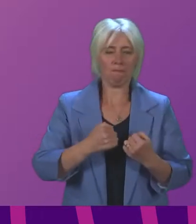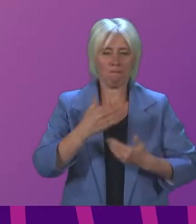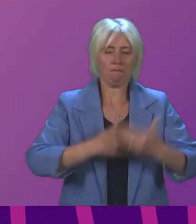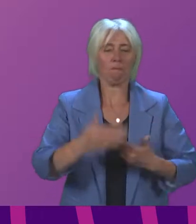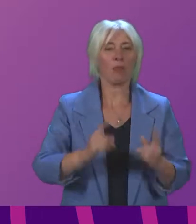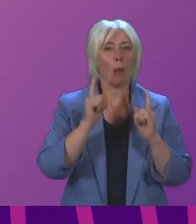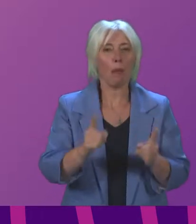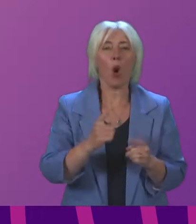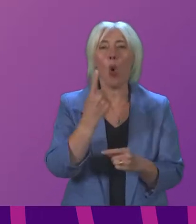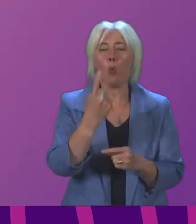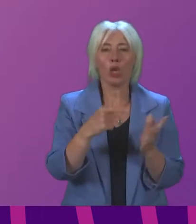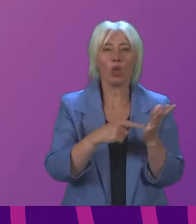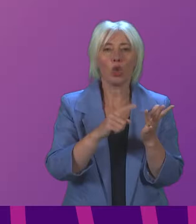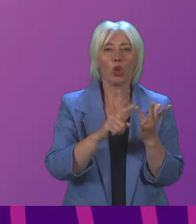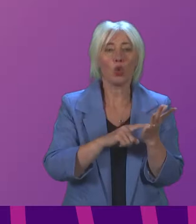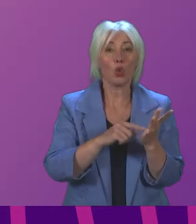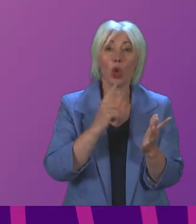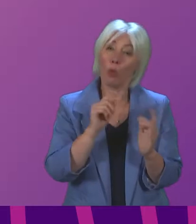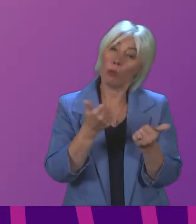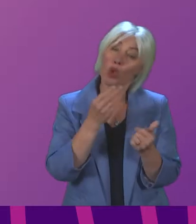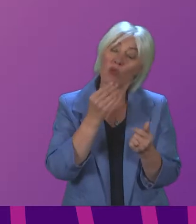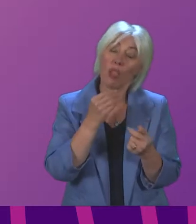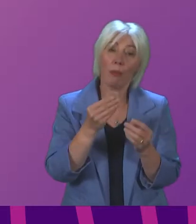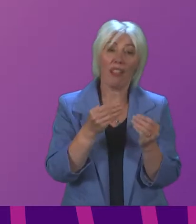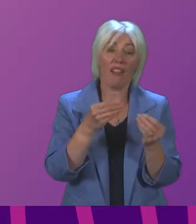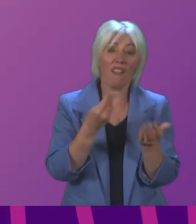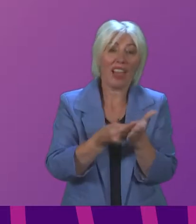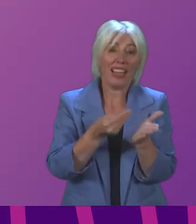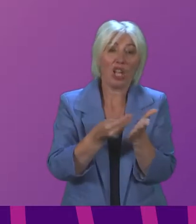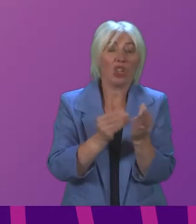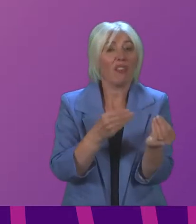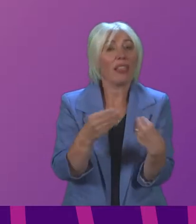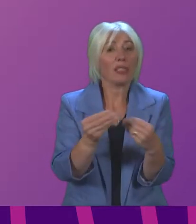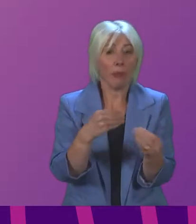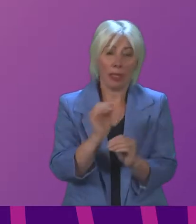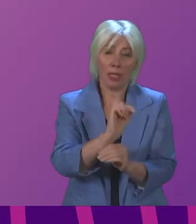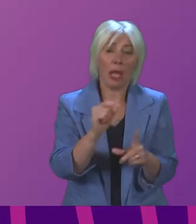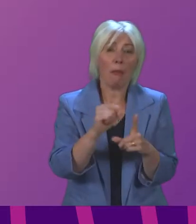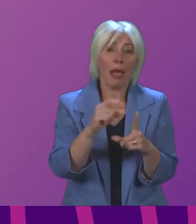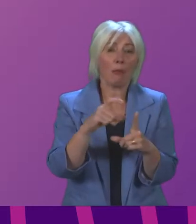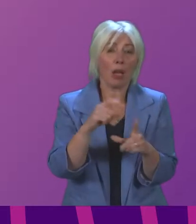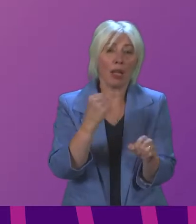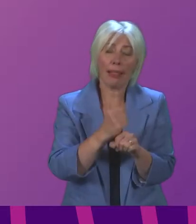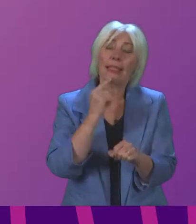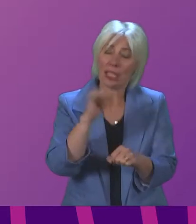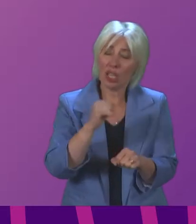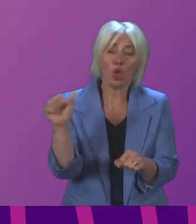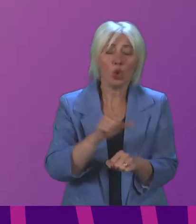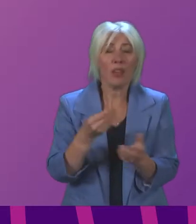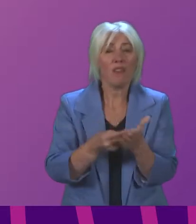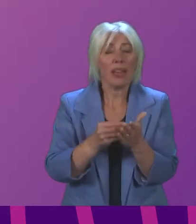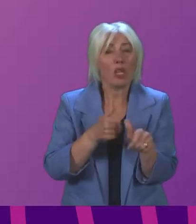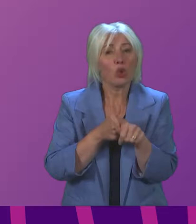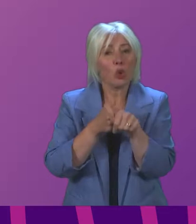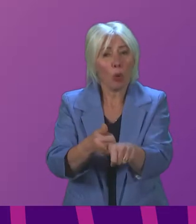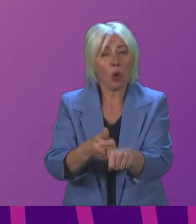tools that would be helpful to have is financial flexibility Pam Duncan Glancy made the point that there should be financial support financial support would